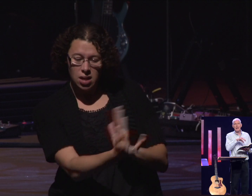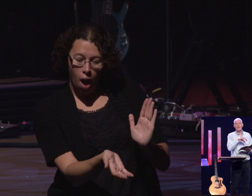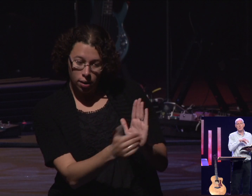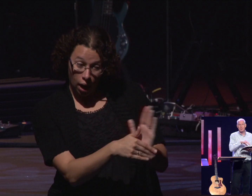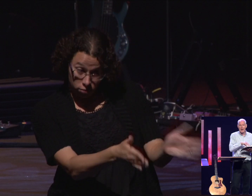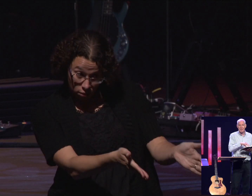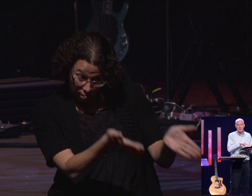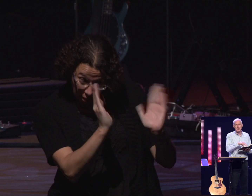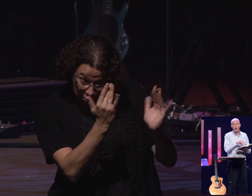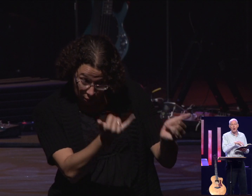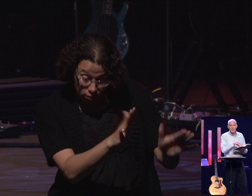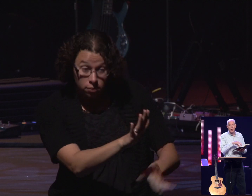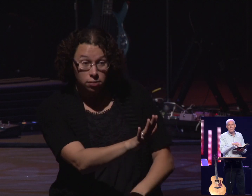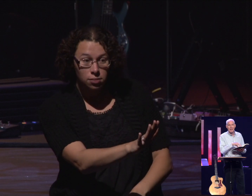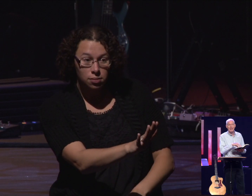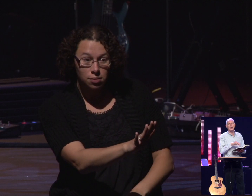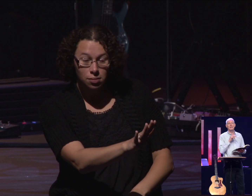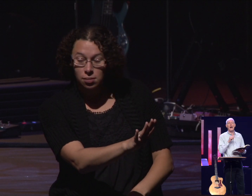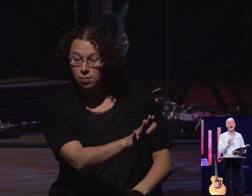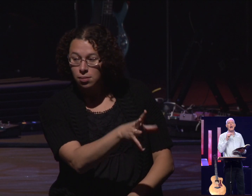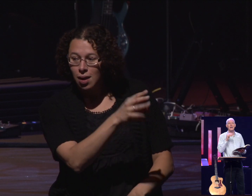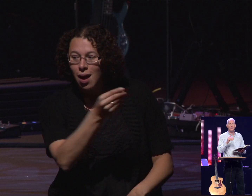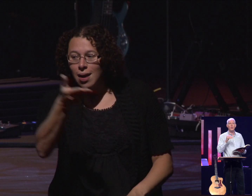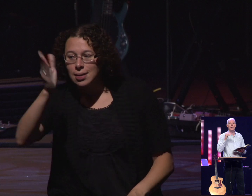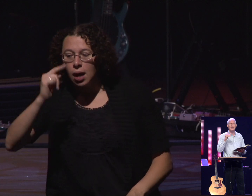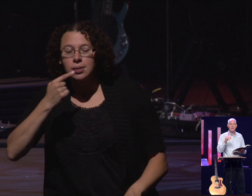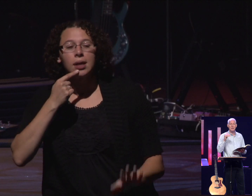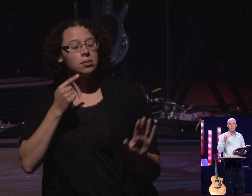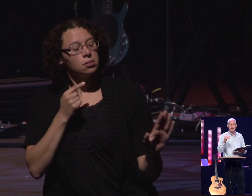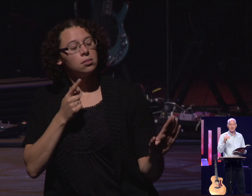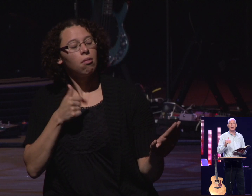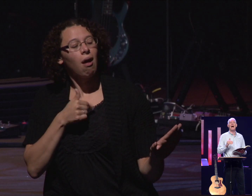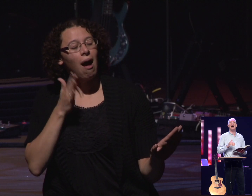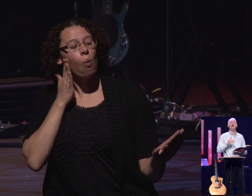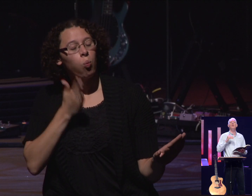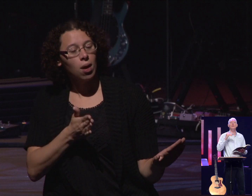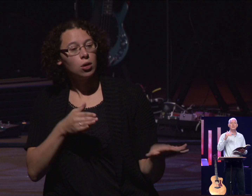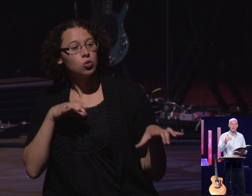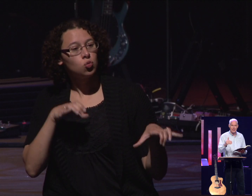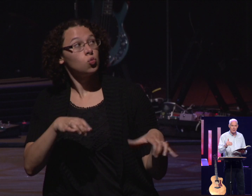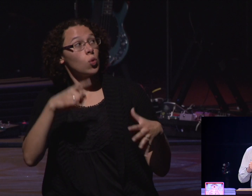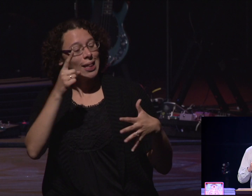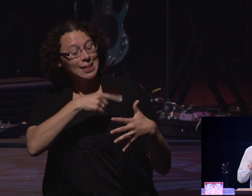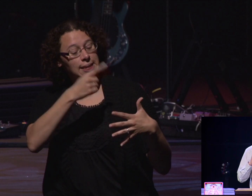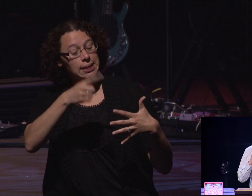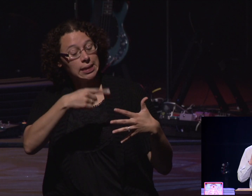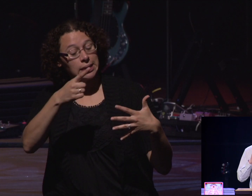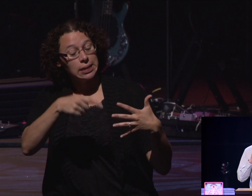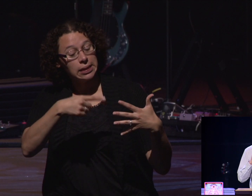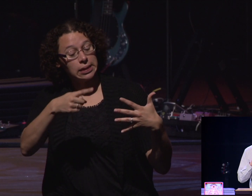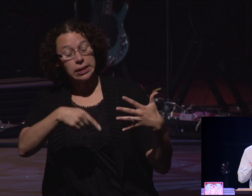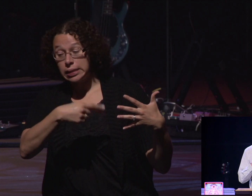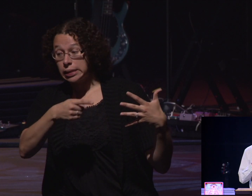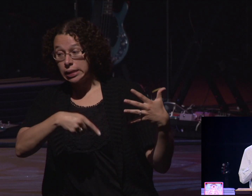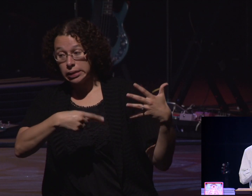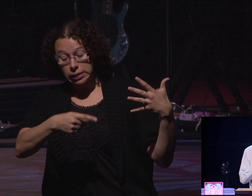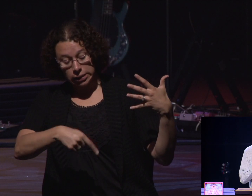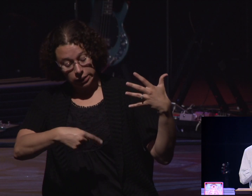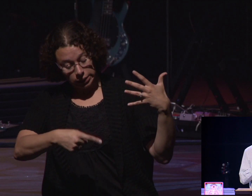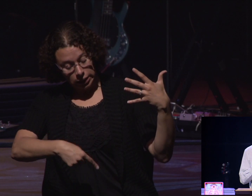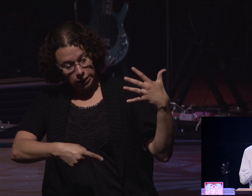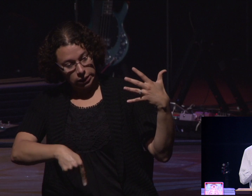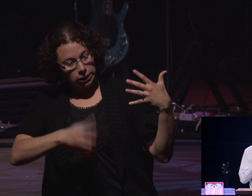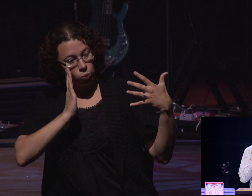verses, he has some promises. Over and over, God says, I will do this. And I will do this. And I will do this. And so we can see the